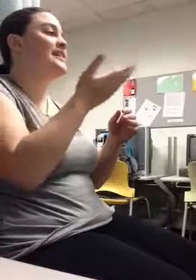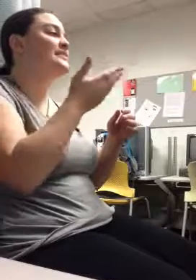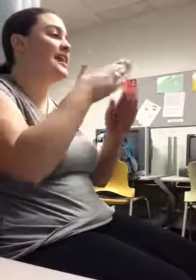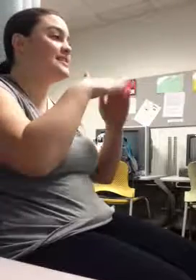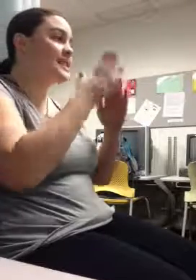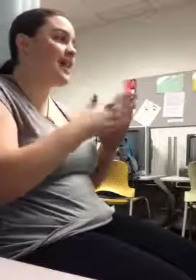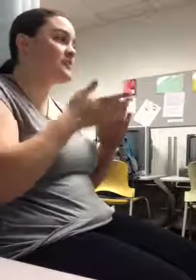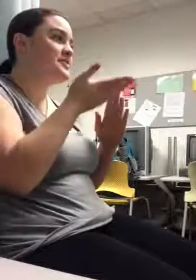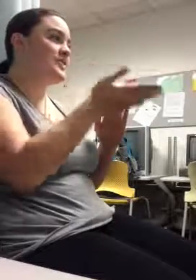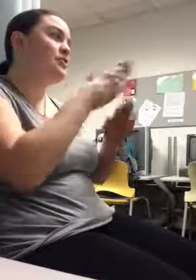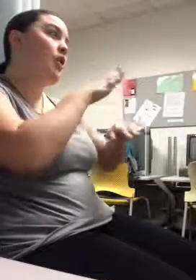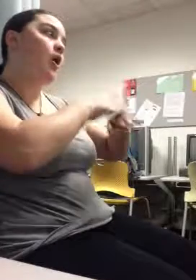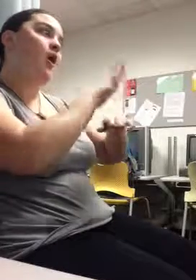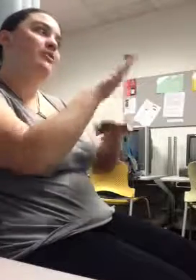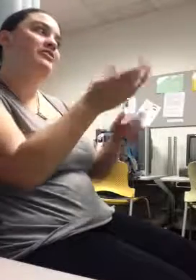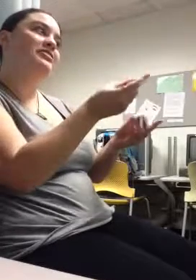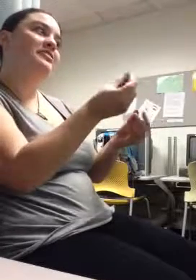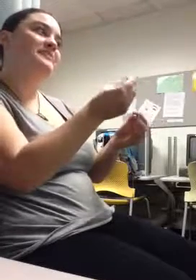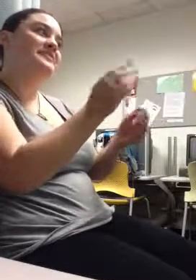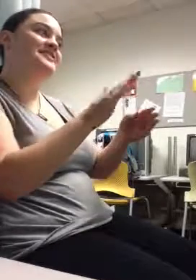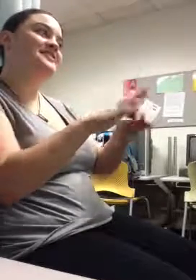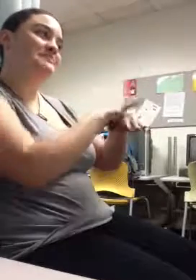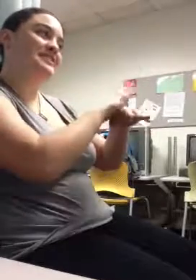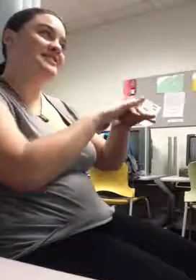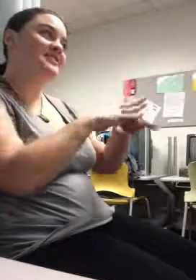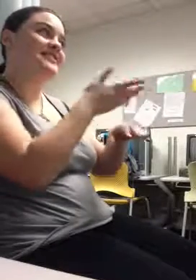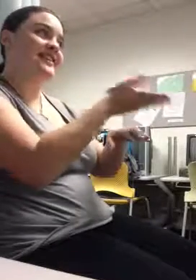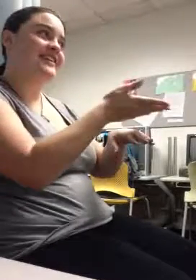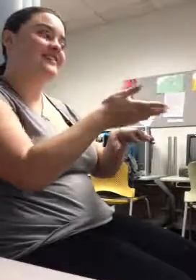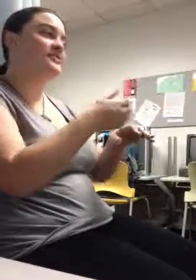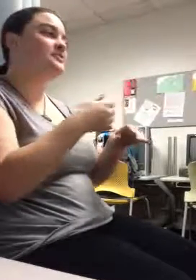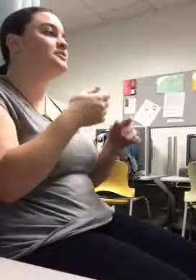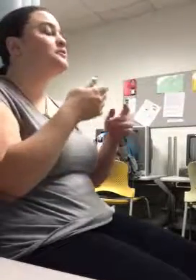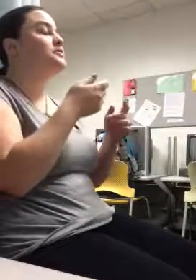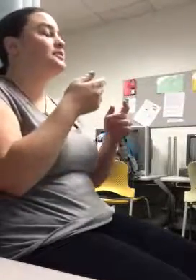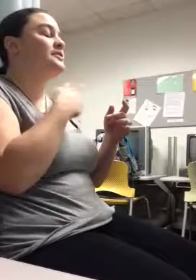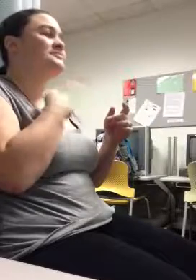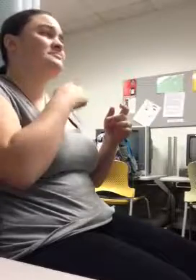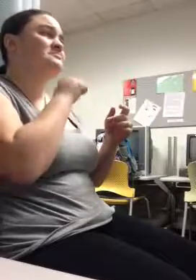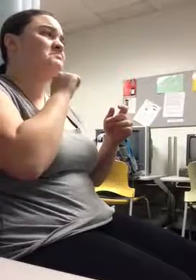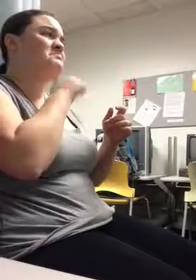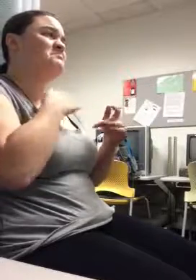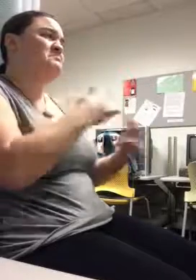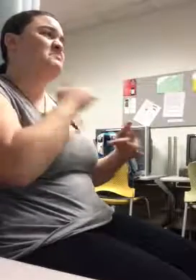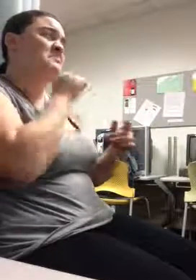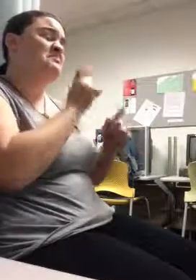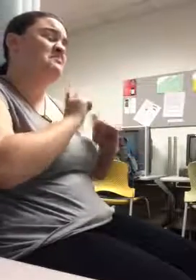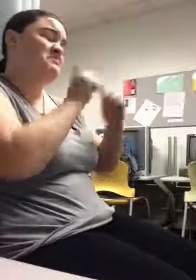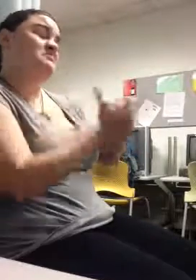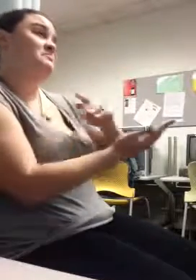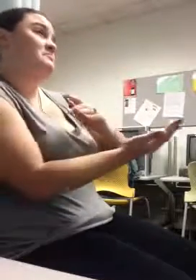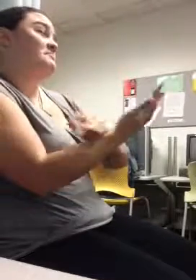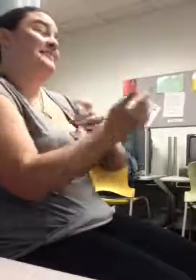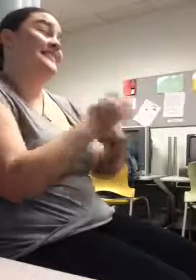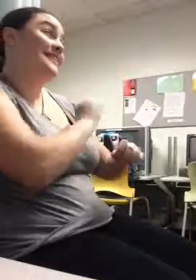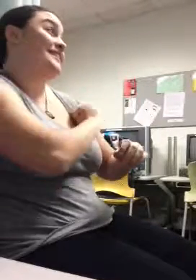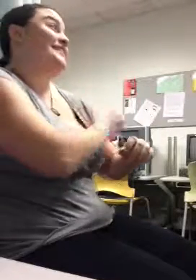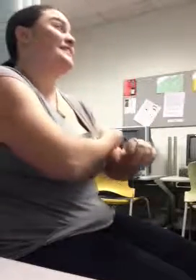I'm not normally a morning person, but every morning I woke up by 6 hearing the ocean and